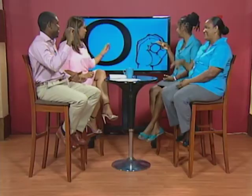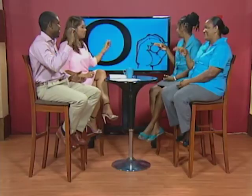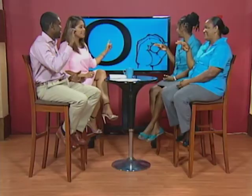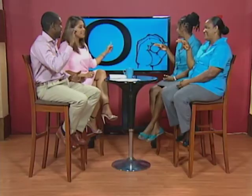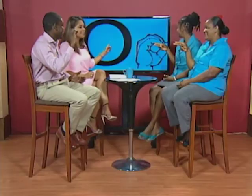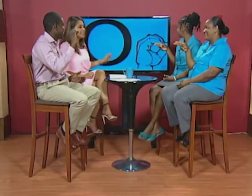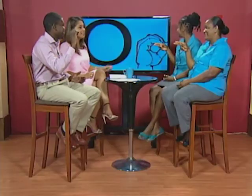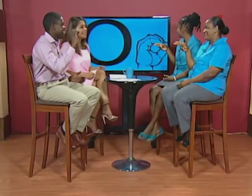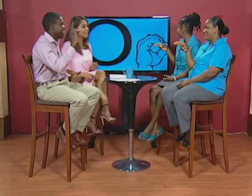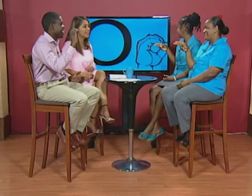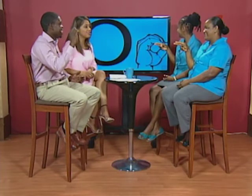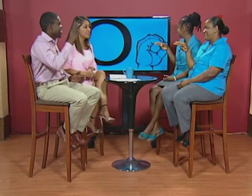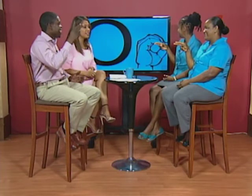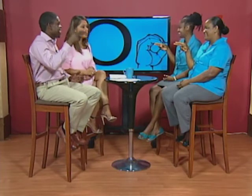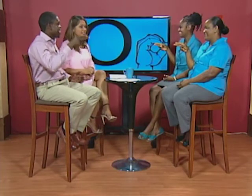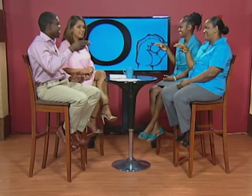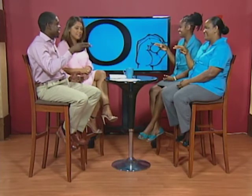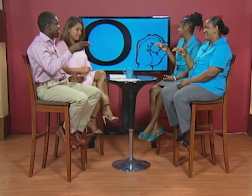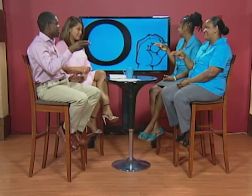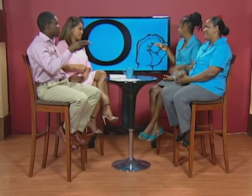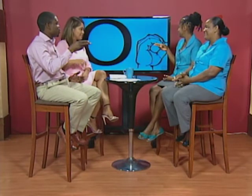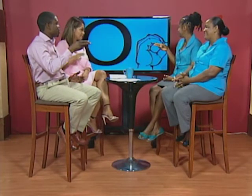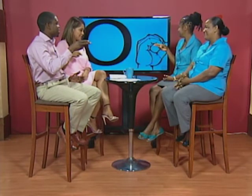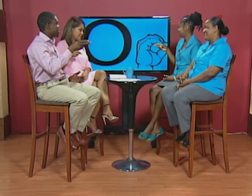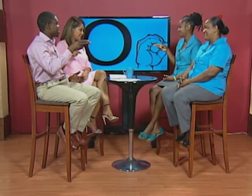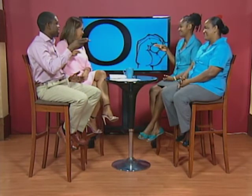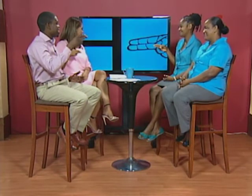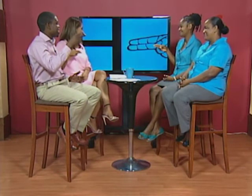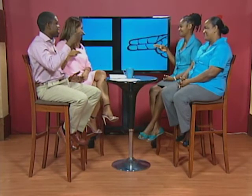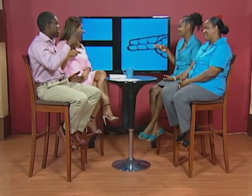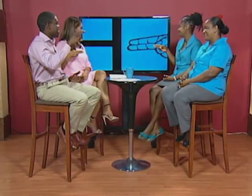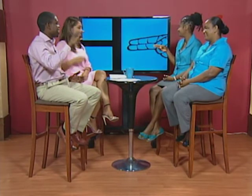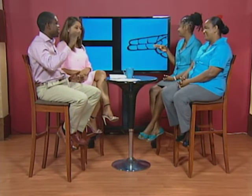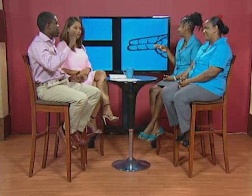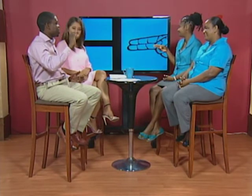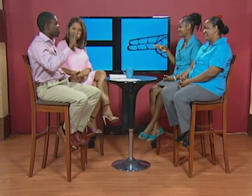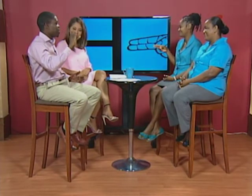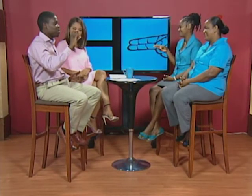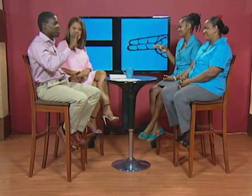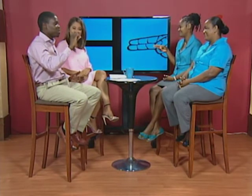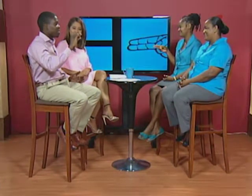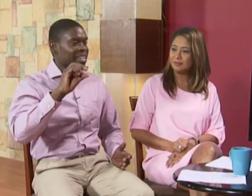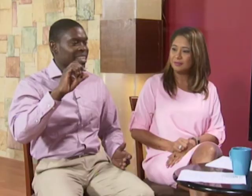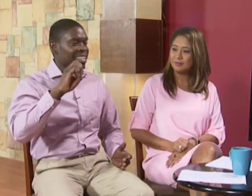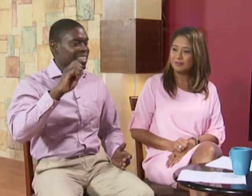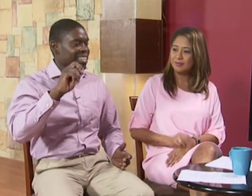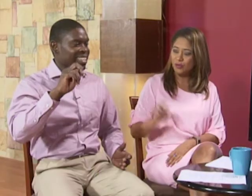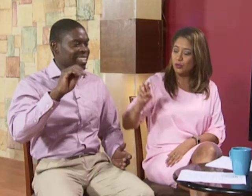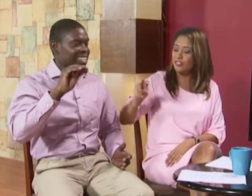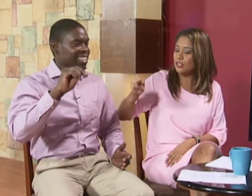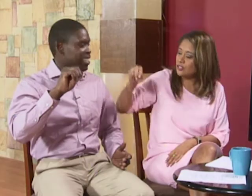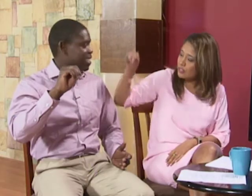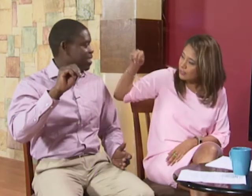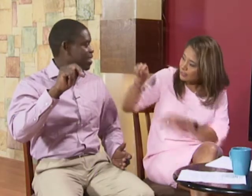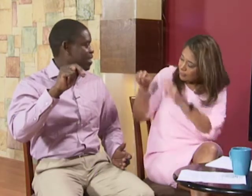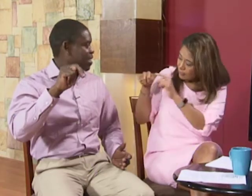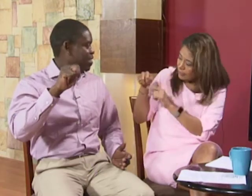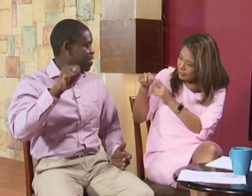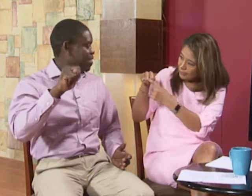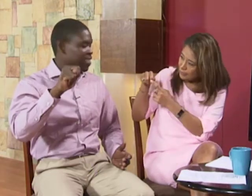it up let's see h is h uh how do do n again n two fingers like n like